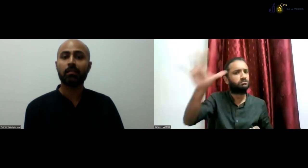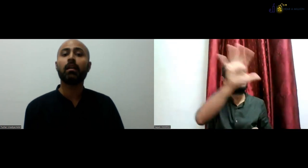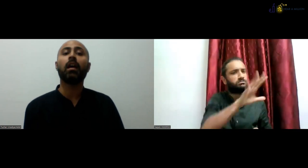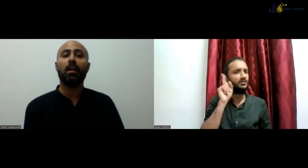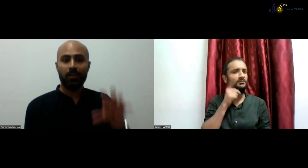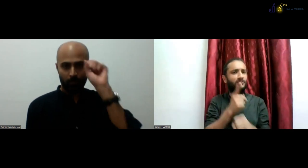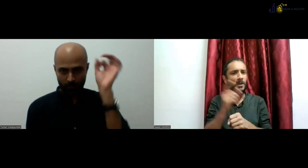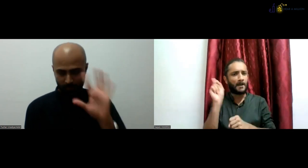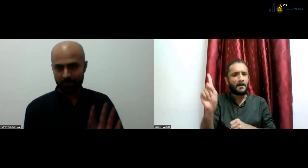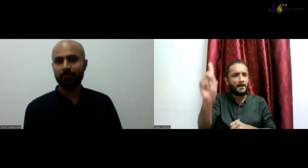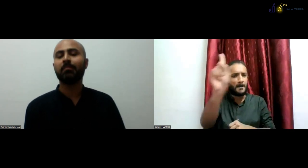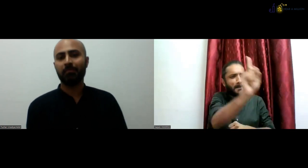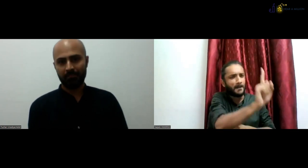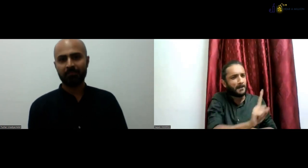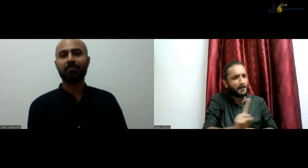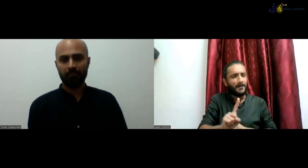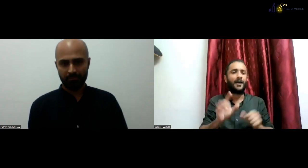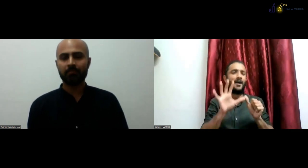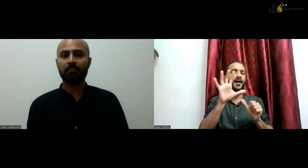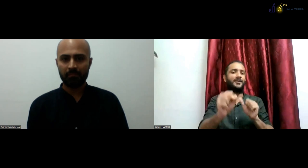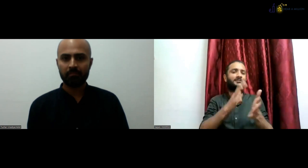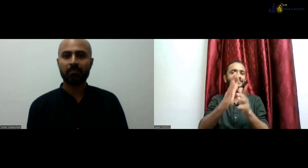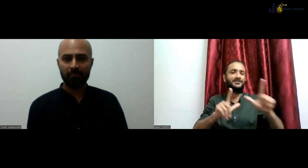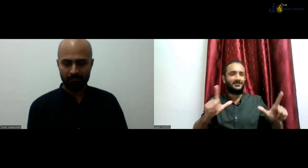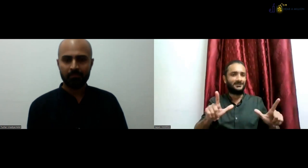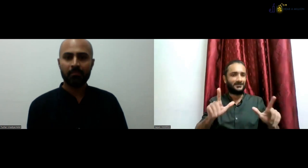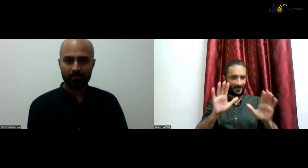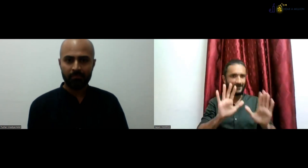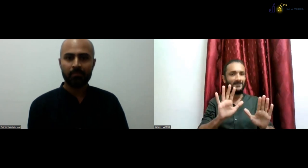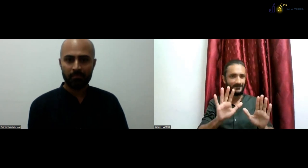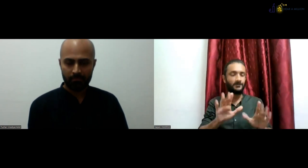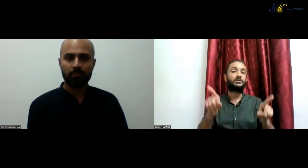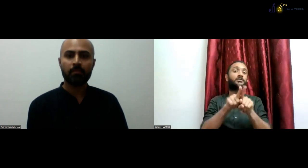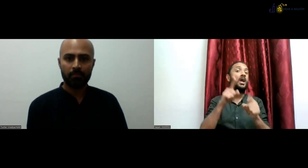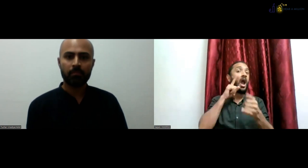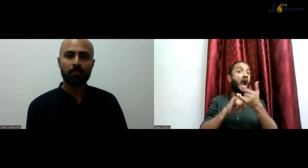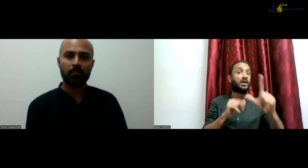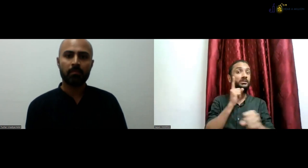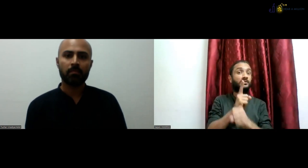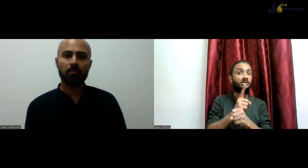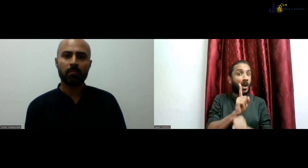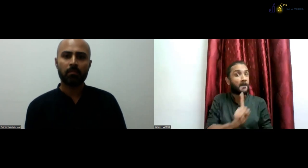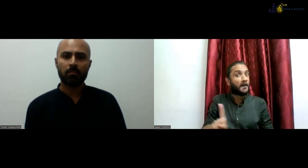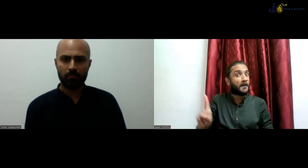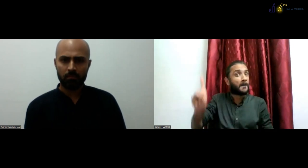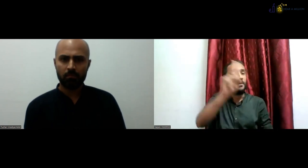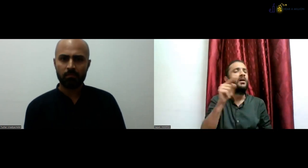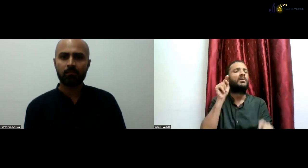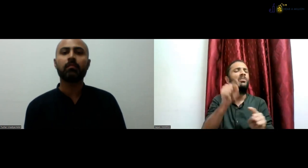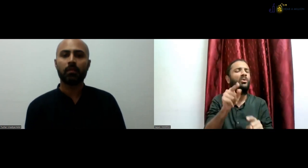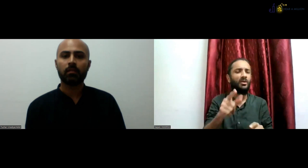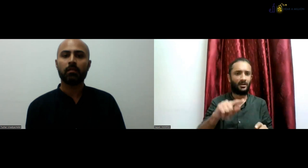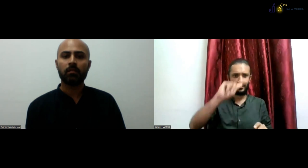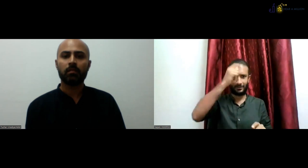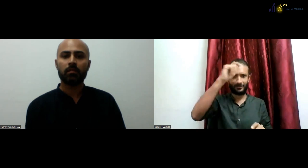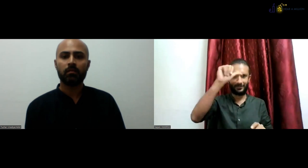project, which is running at all the eight centers. We are providing sign language access